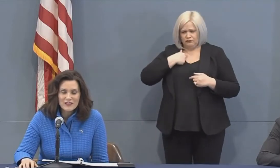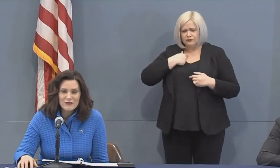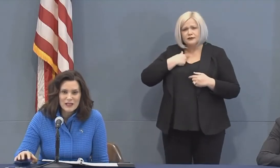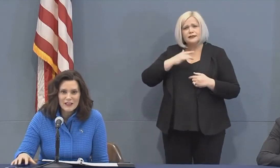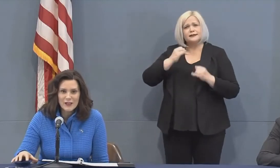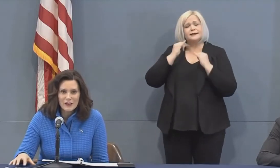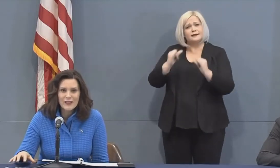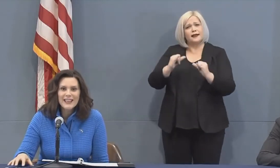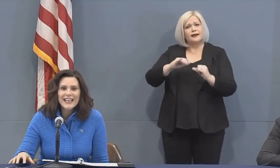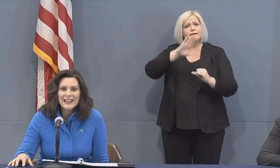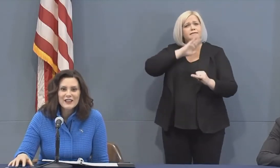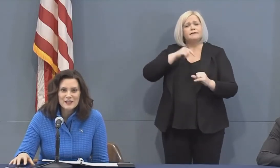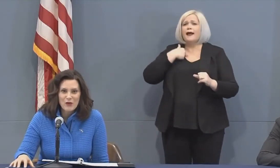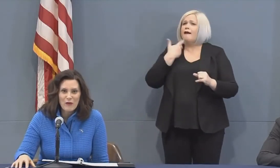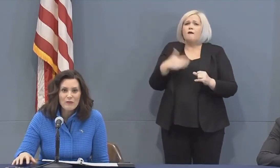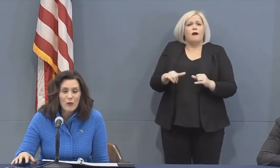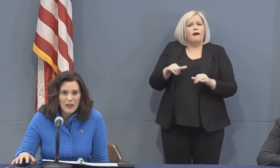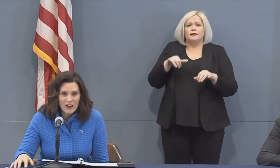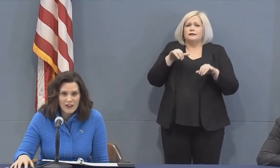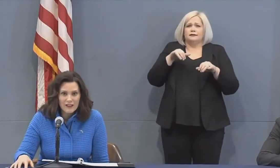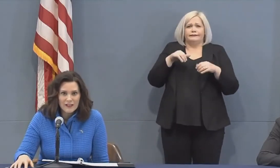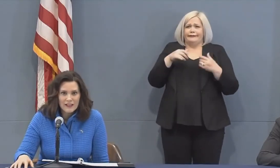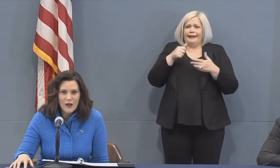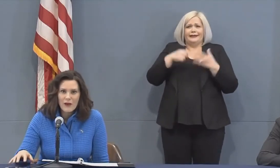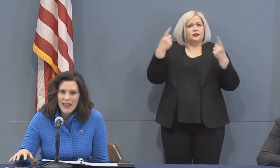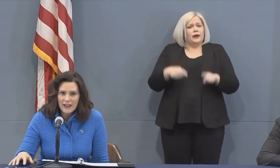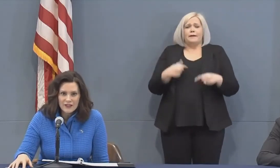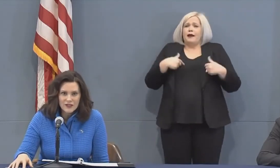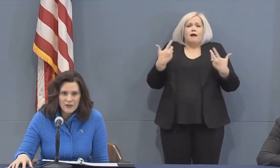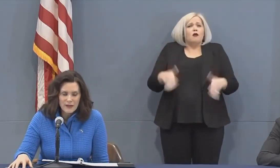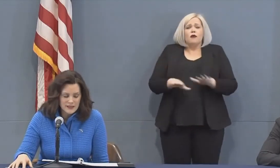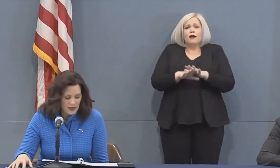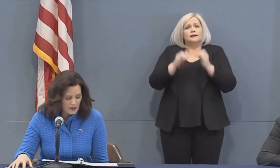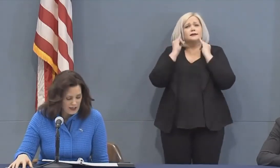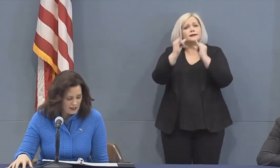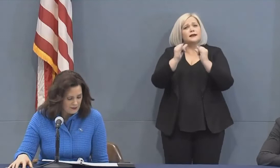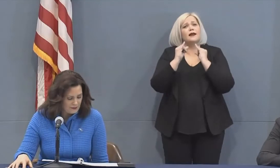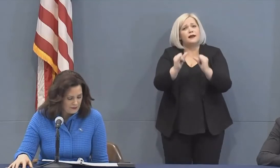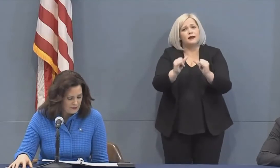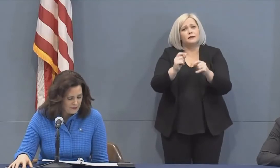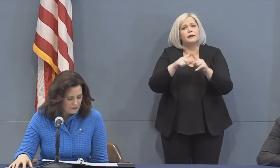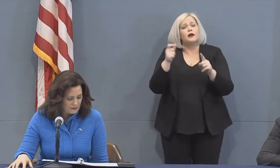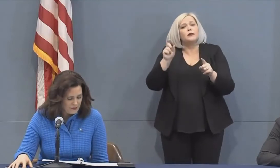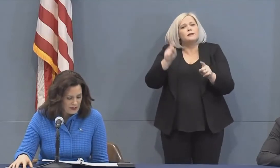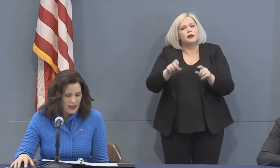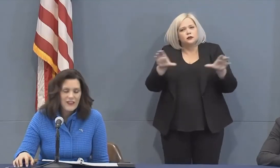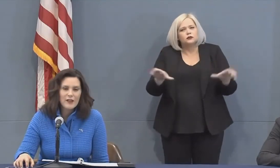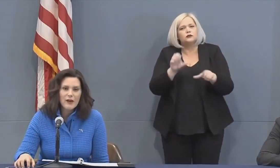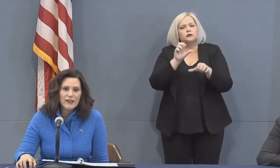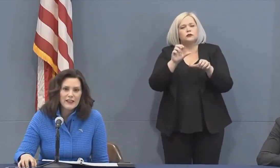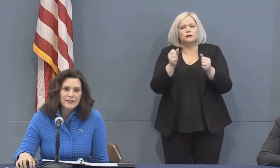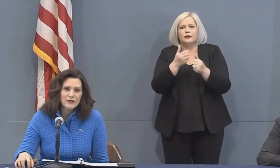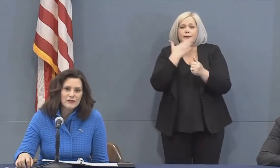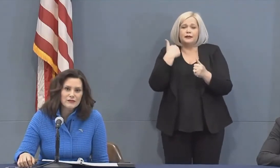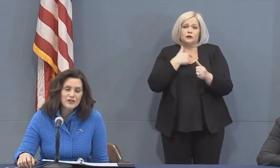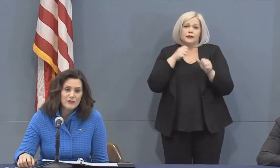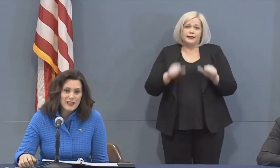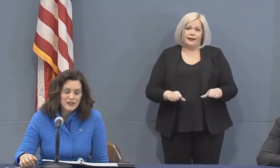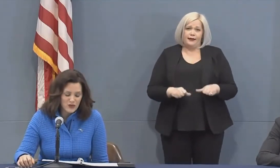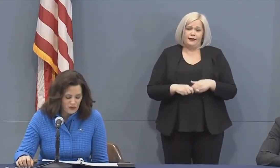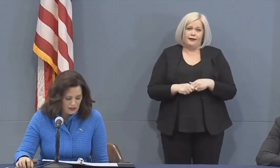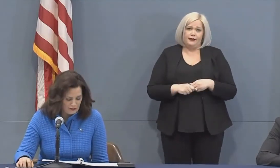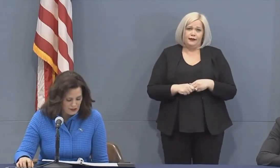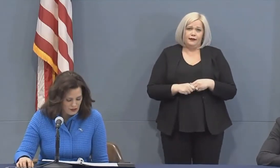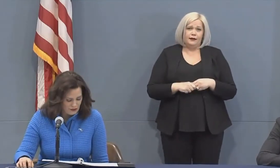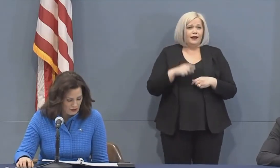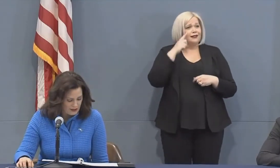None of us wants to be here in this moment, but we are. And we have to do the best that we can. I think about kids who should